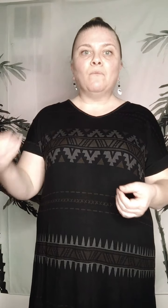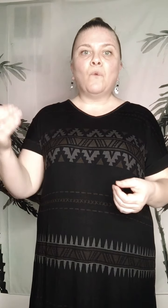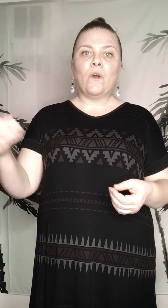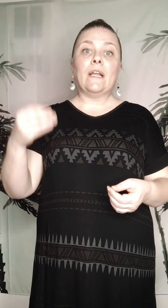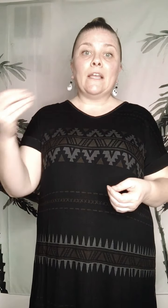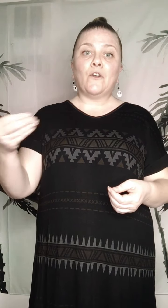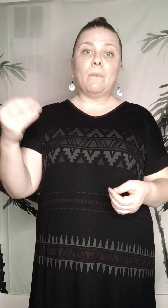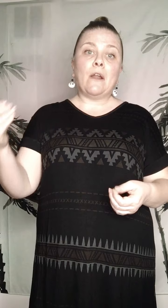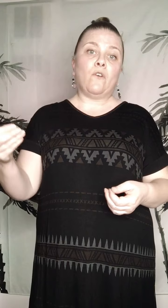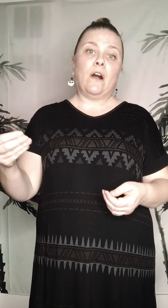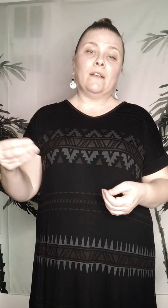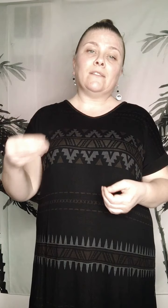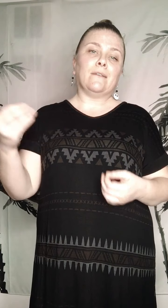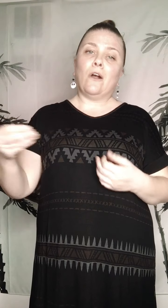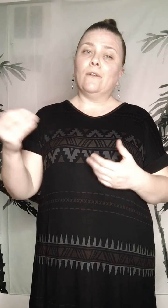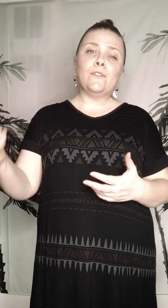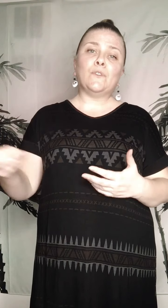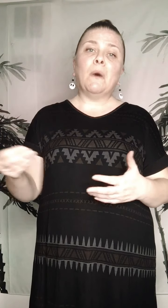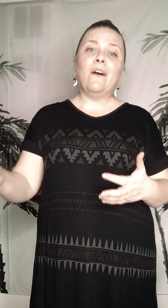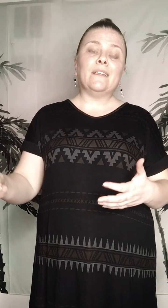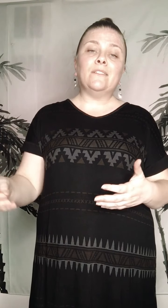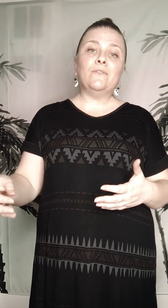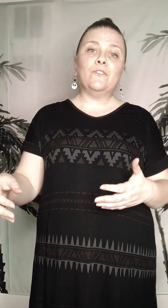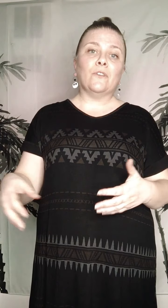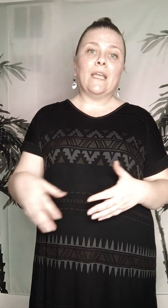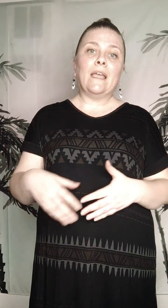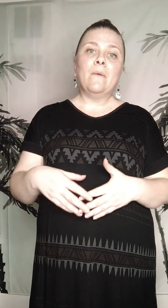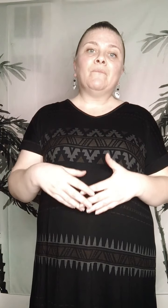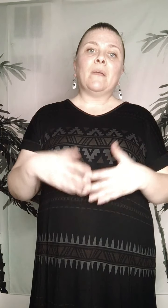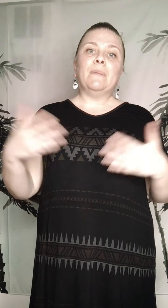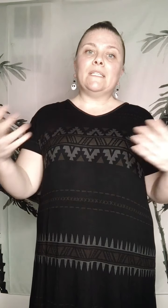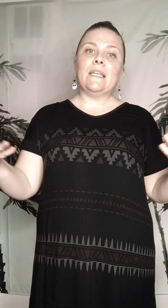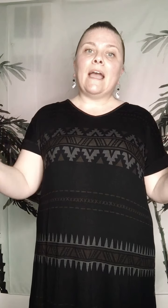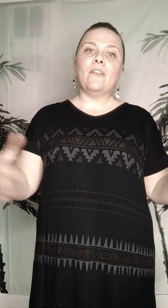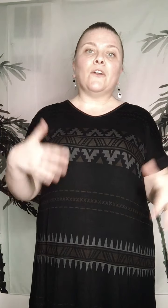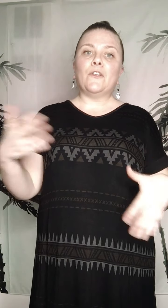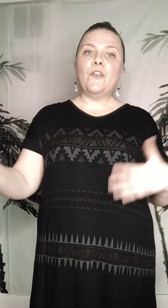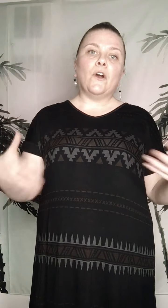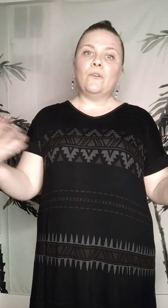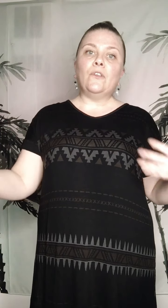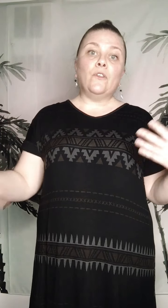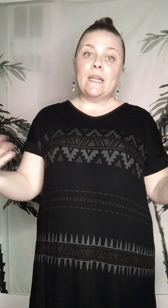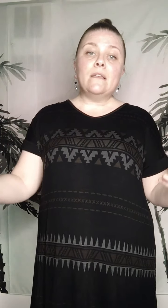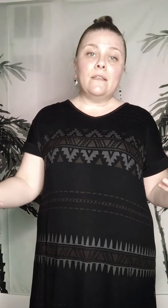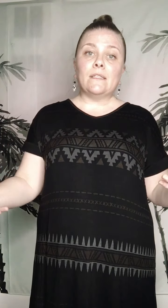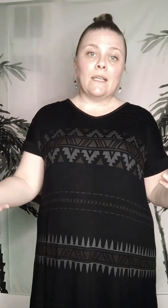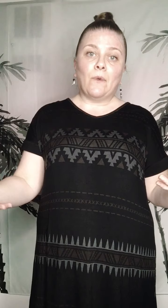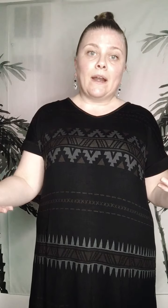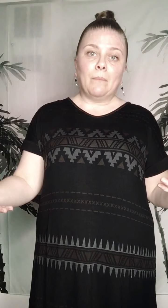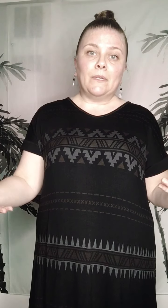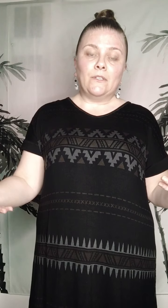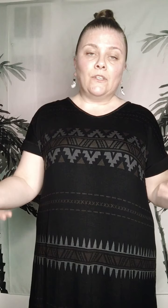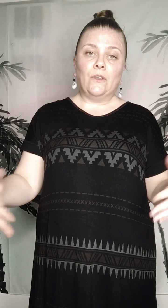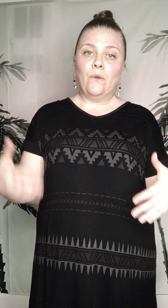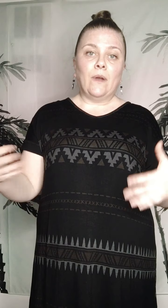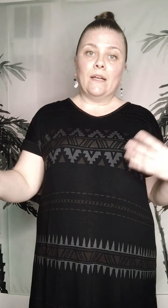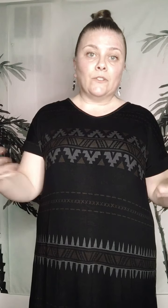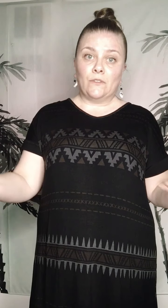more incremental costs. They're all small individually, but together, you know, you can easily run up into hundreds of